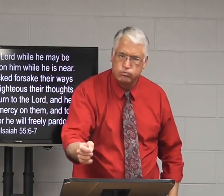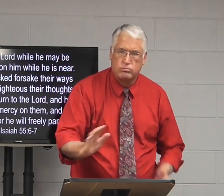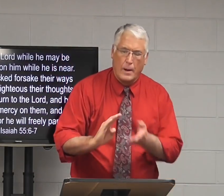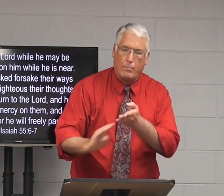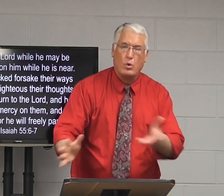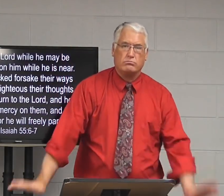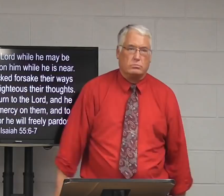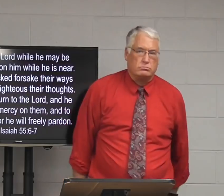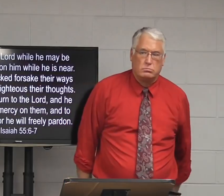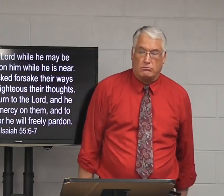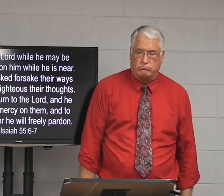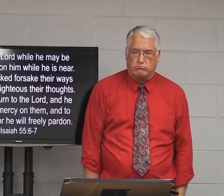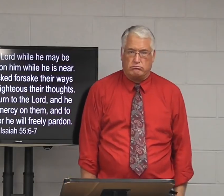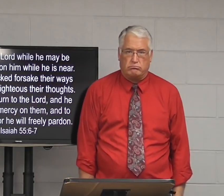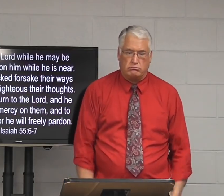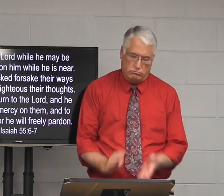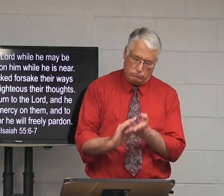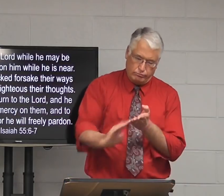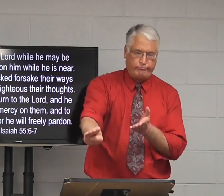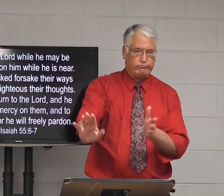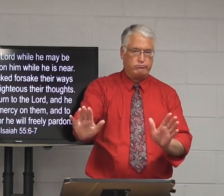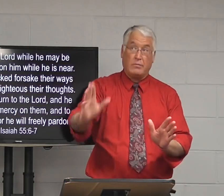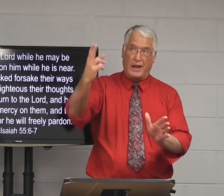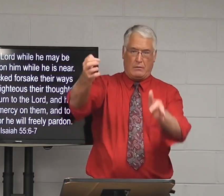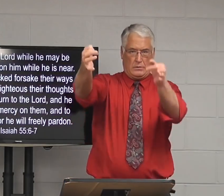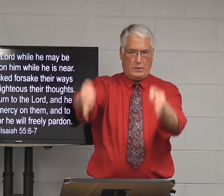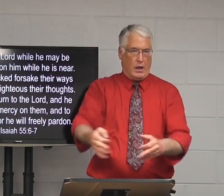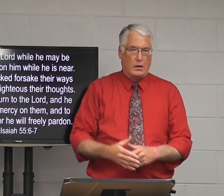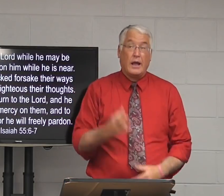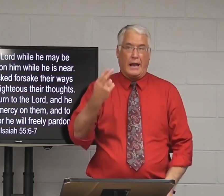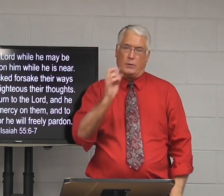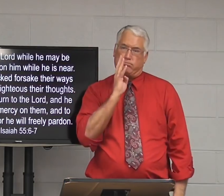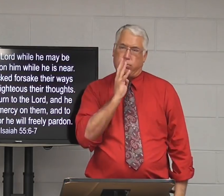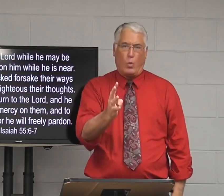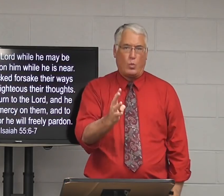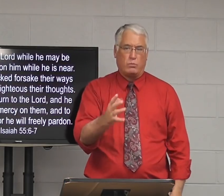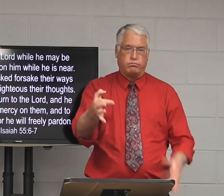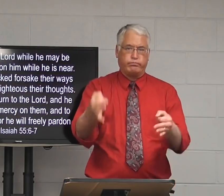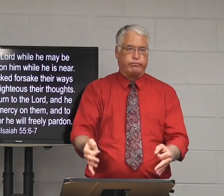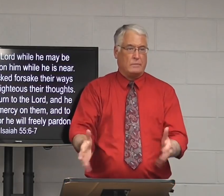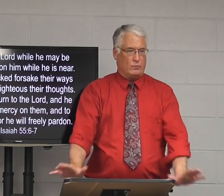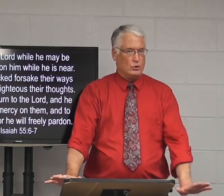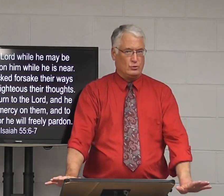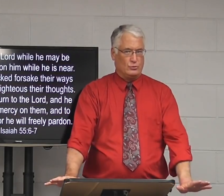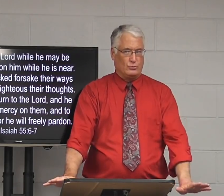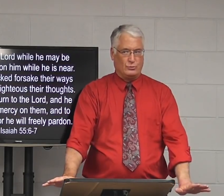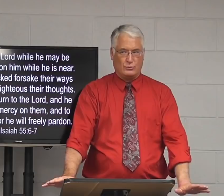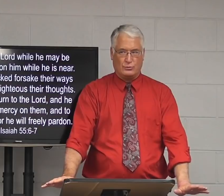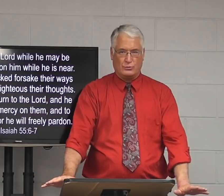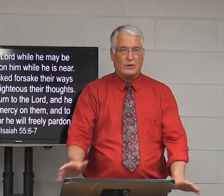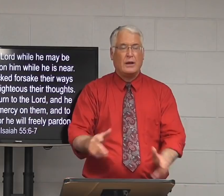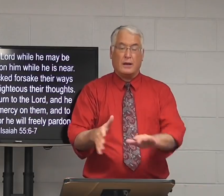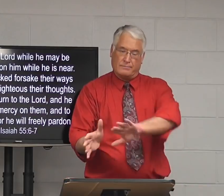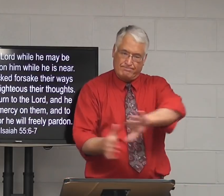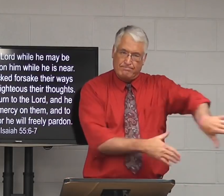But God didn't debate that forgiveness for us. He decided it, period. He spoke it, and it was done.